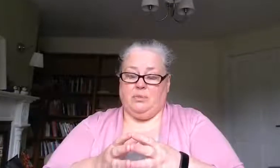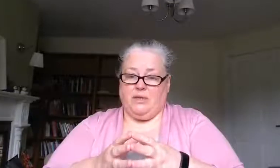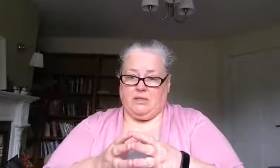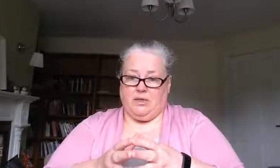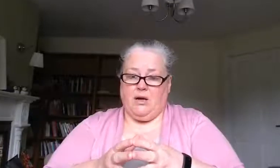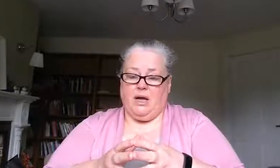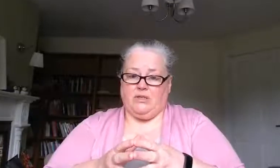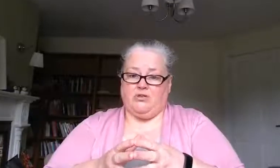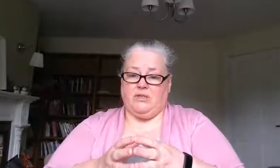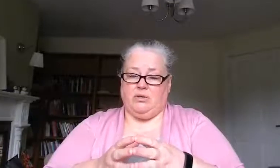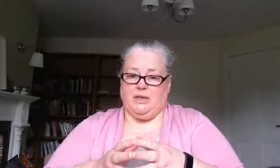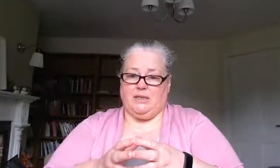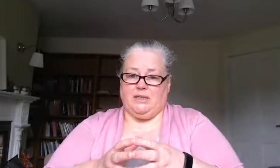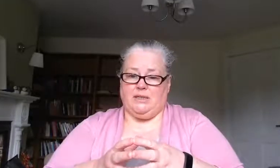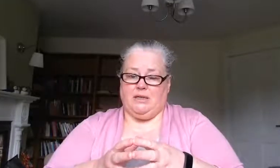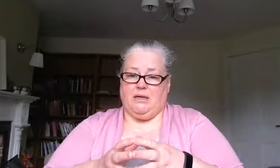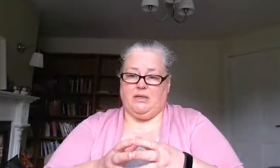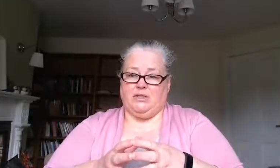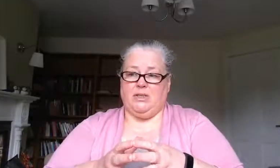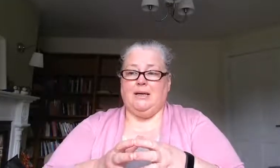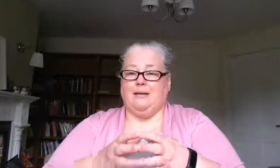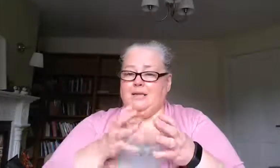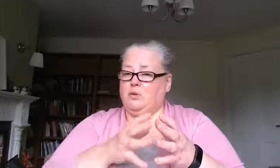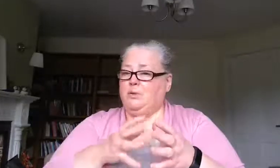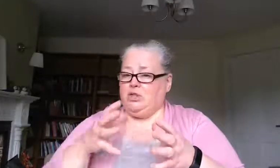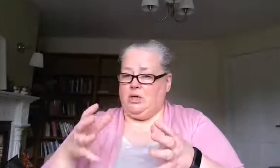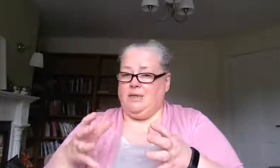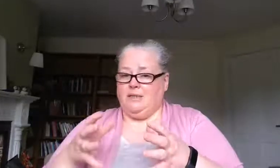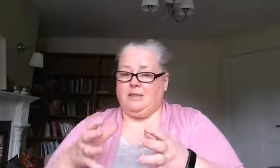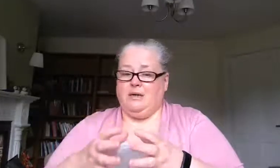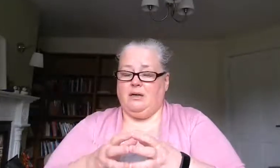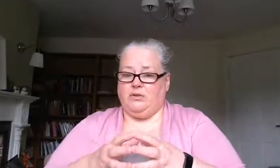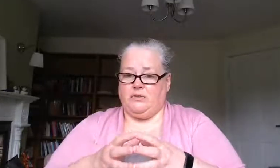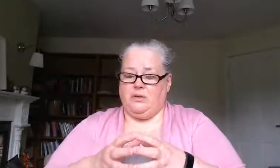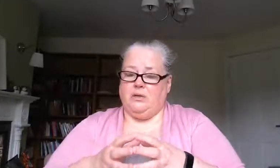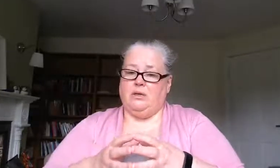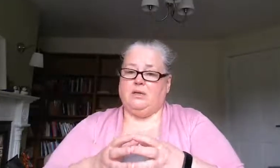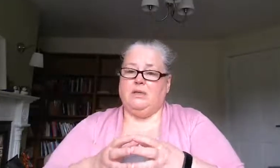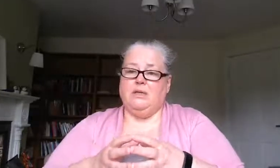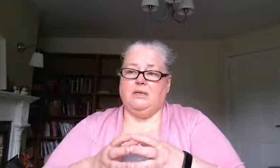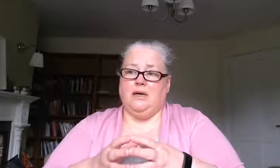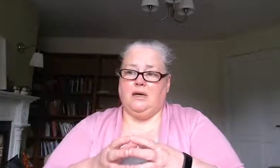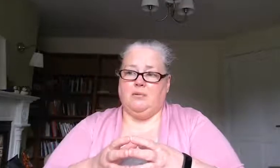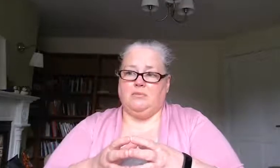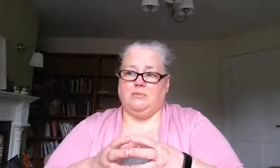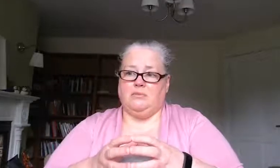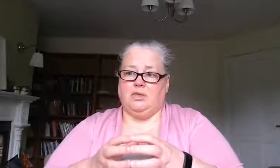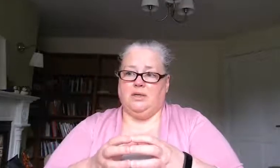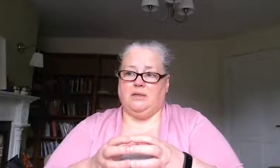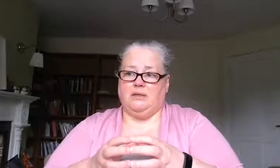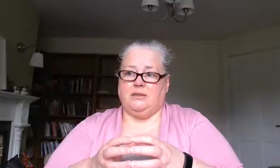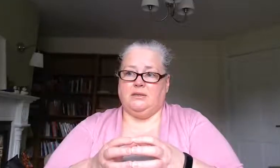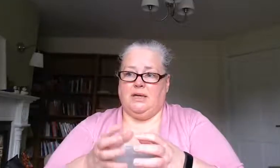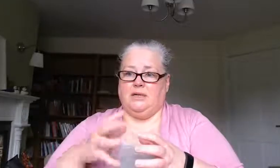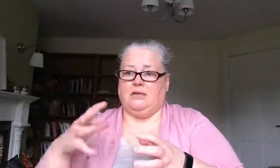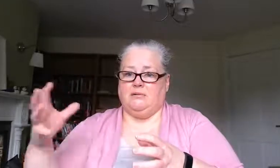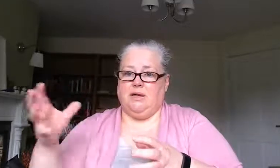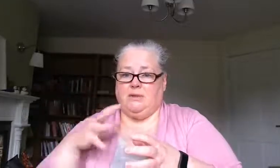by a psychiatrist or a clinical psychologist now these will be child psychologists child um child clinical they will